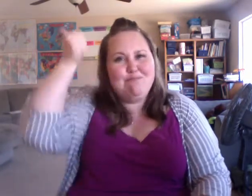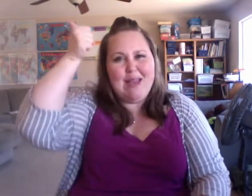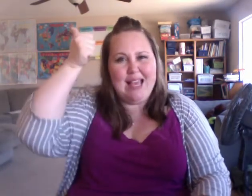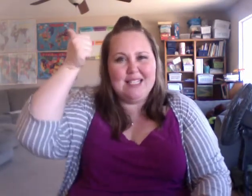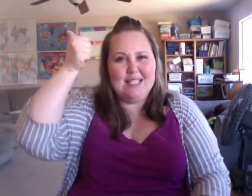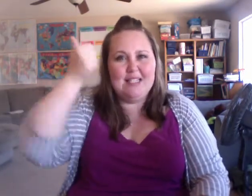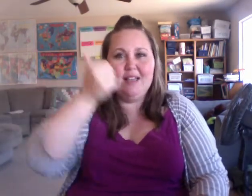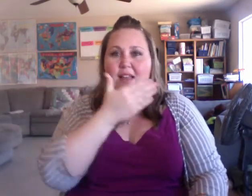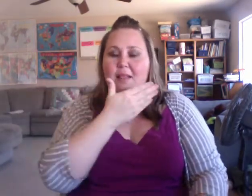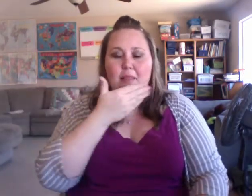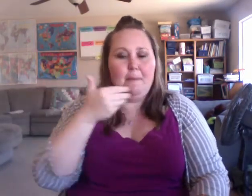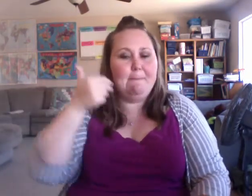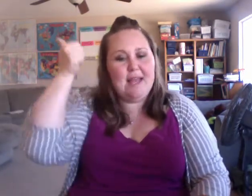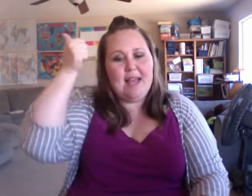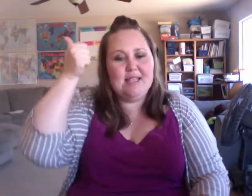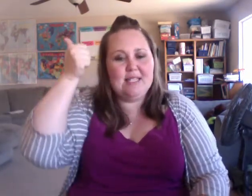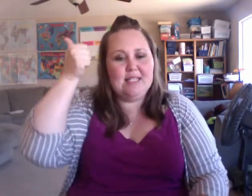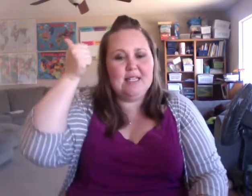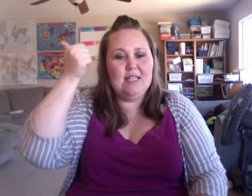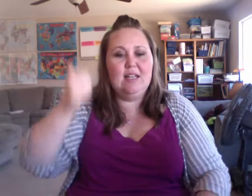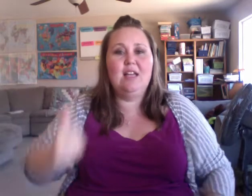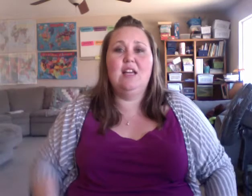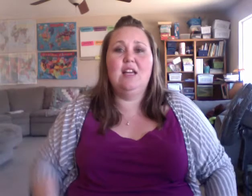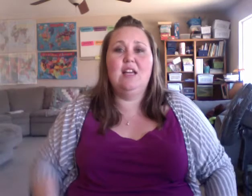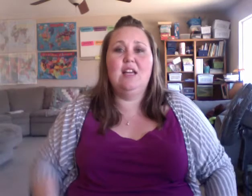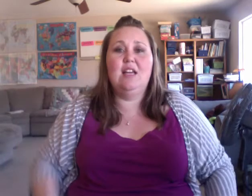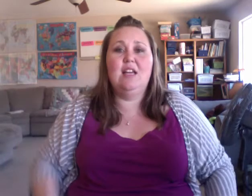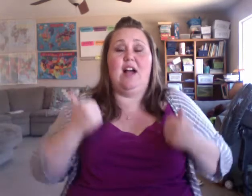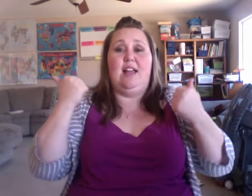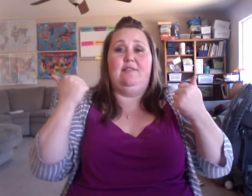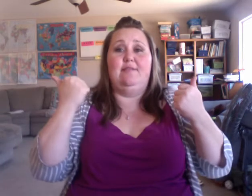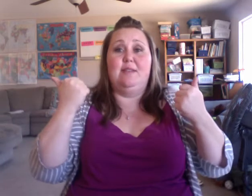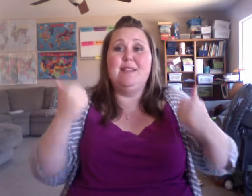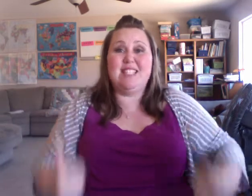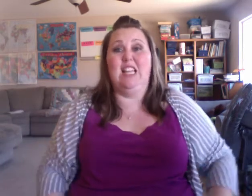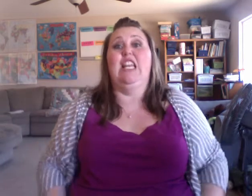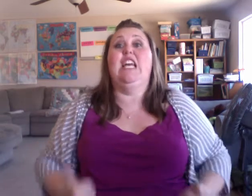best. The best. best. Survive. That means they live.